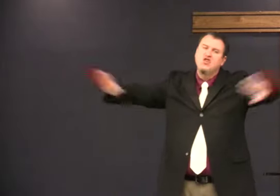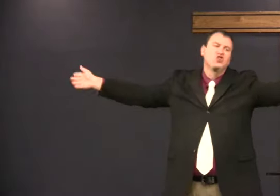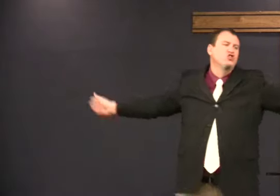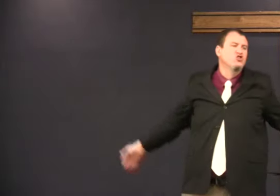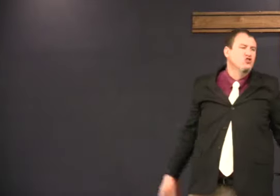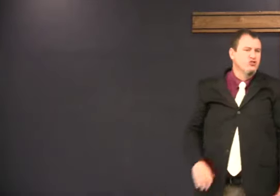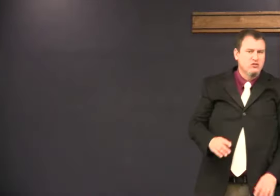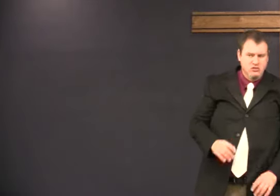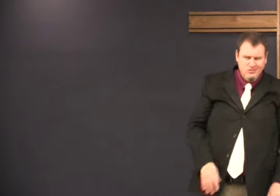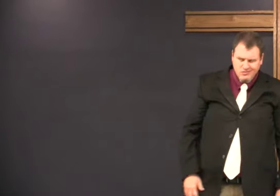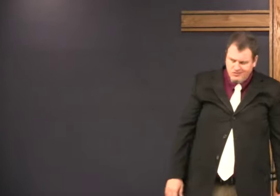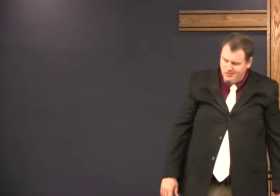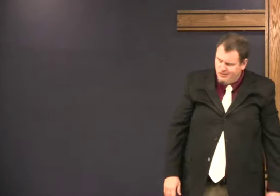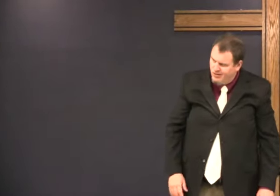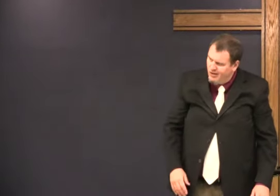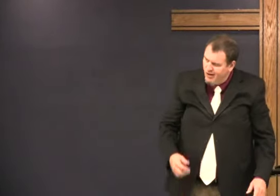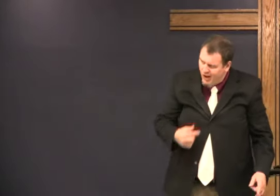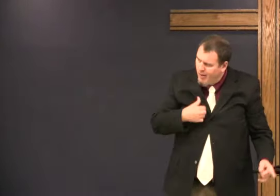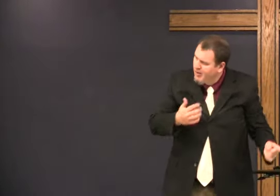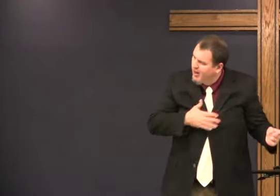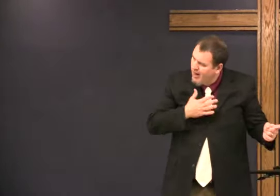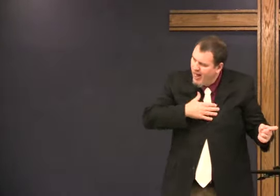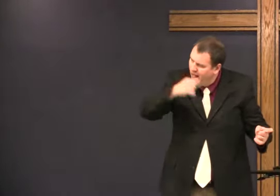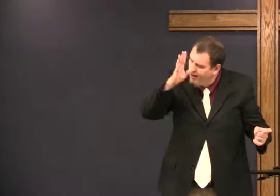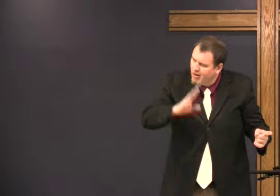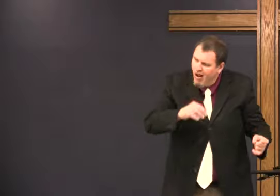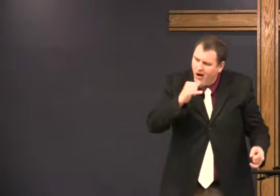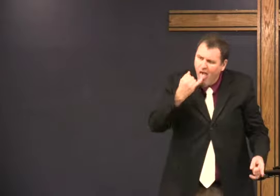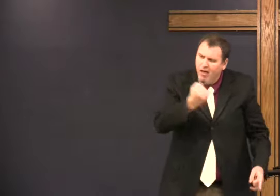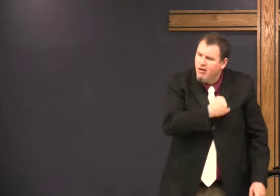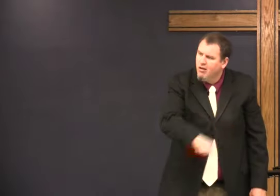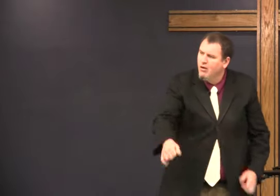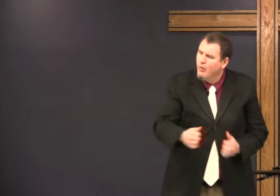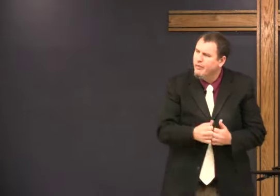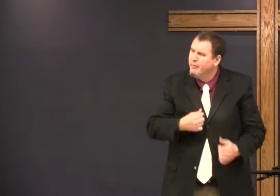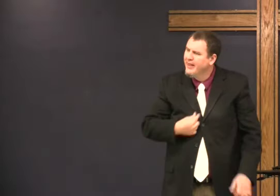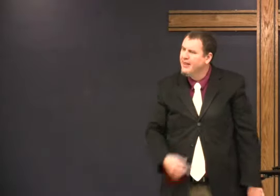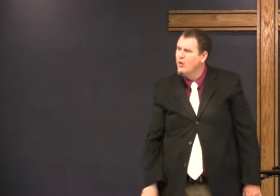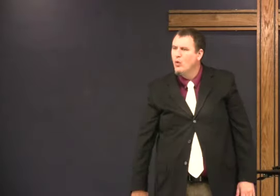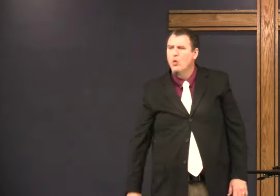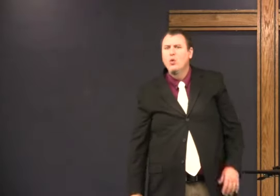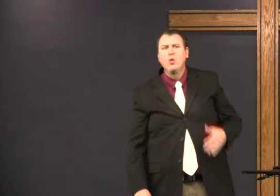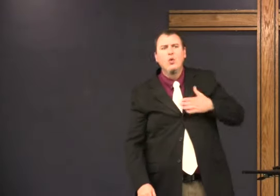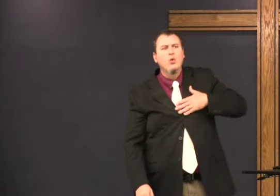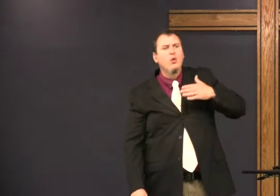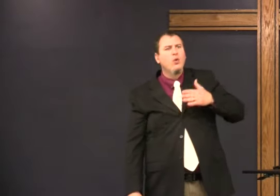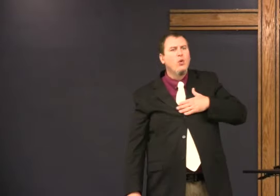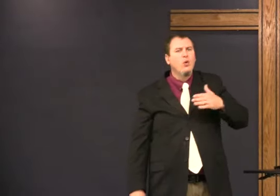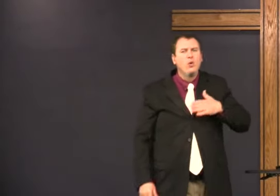cross the draw the line I'm done with you I'm happy that God doesn't draw a line with me